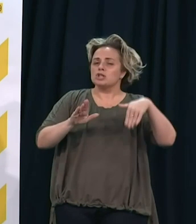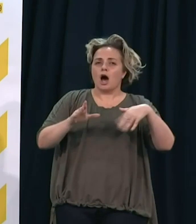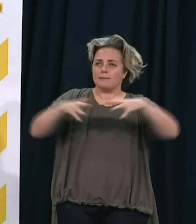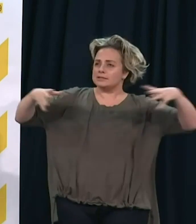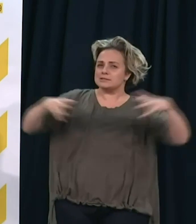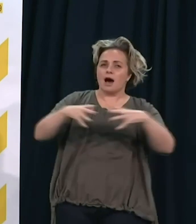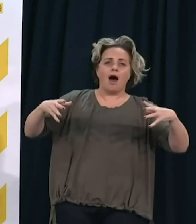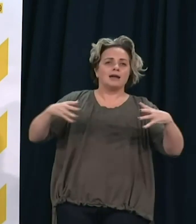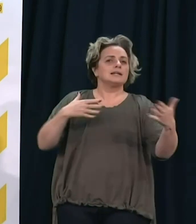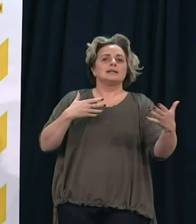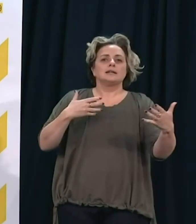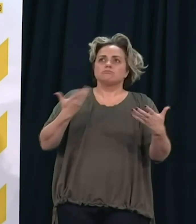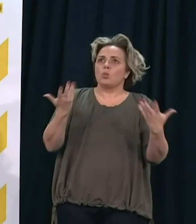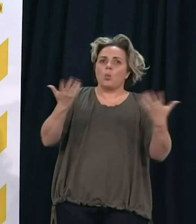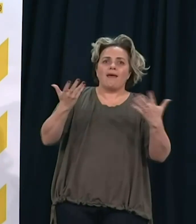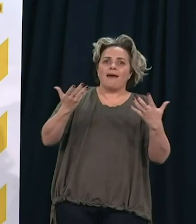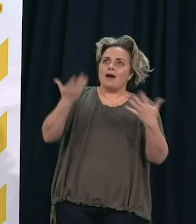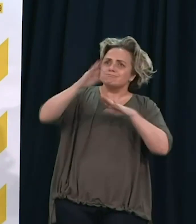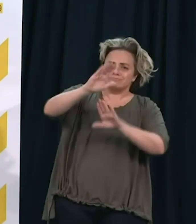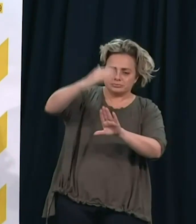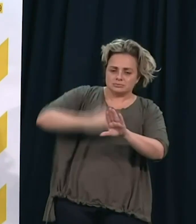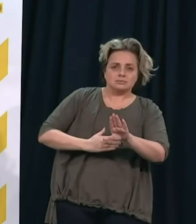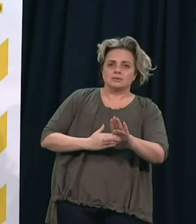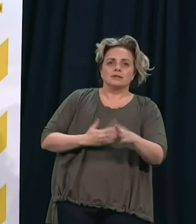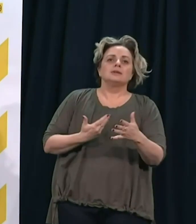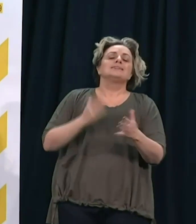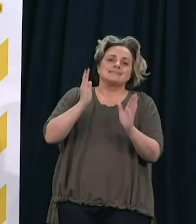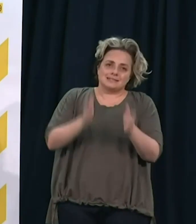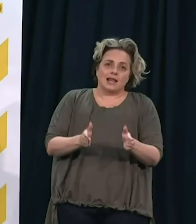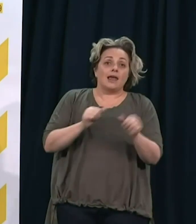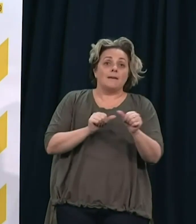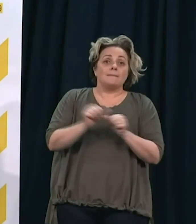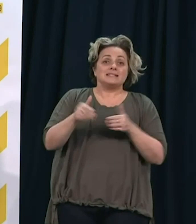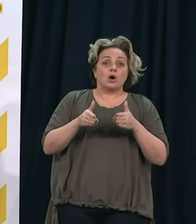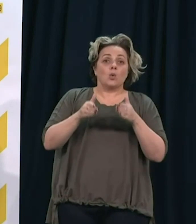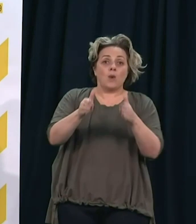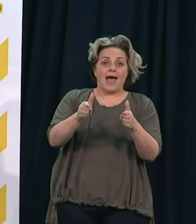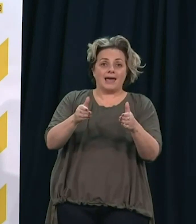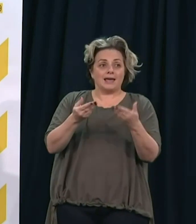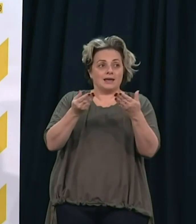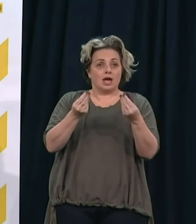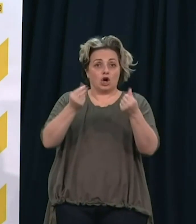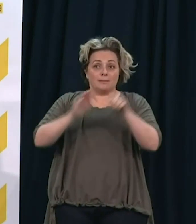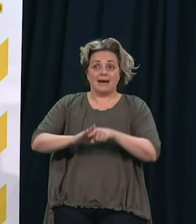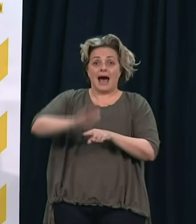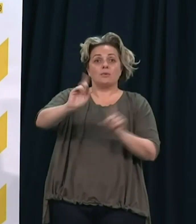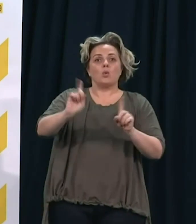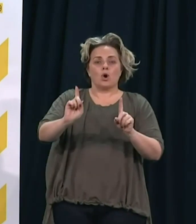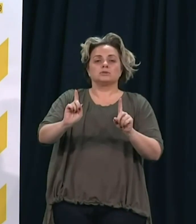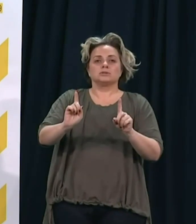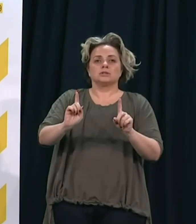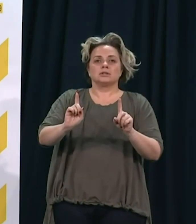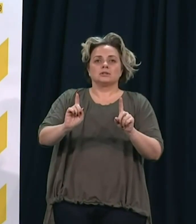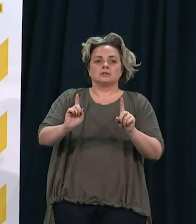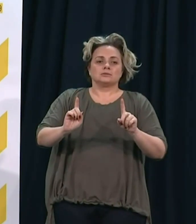location, a strong public health response is still the best economic response. And it is worth